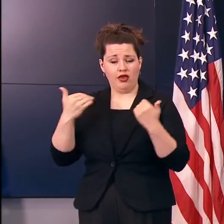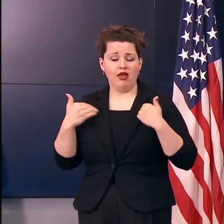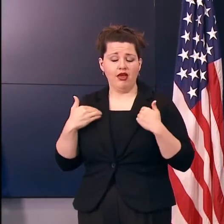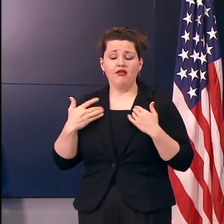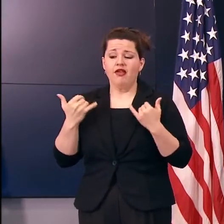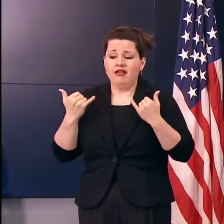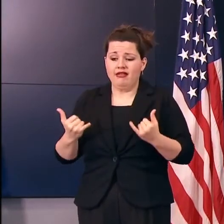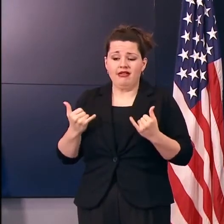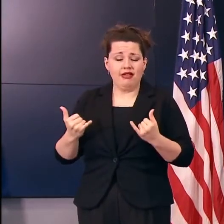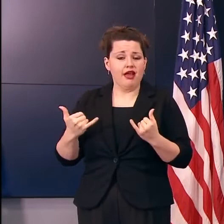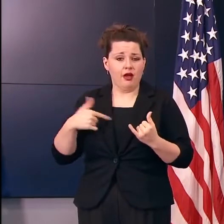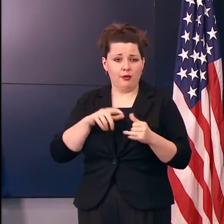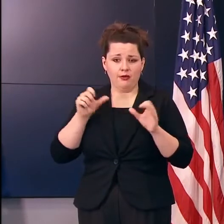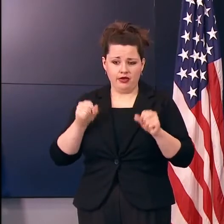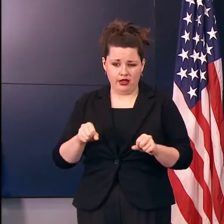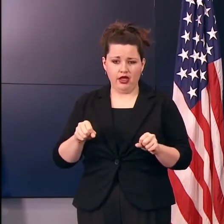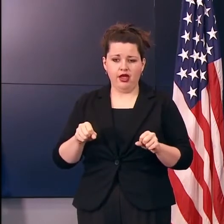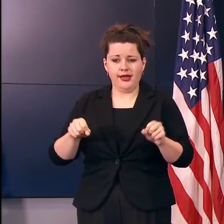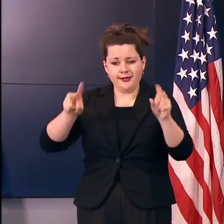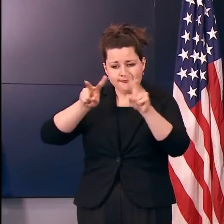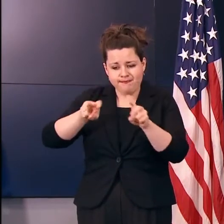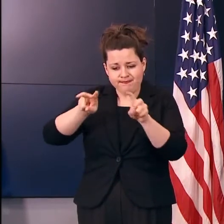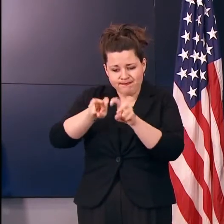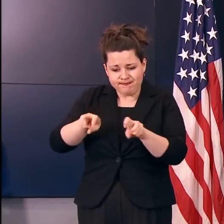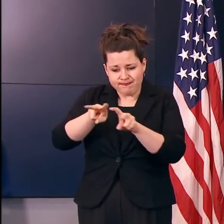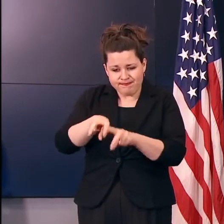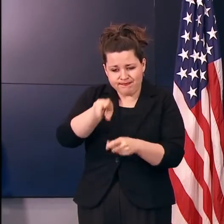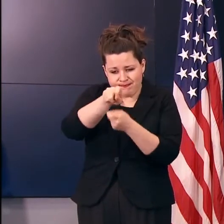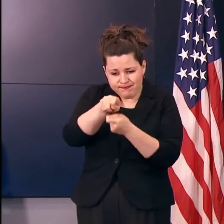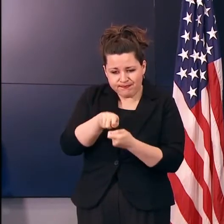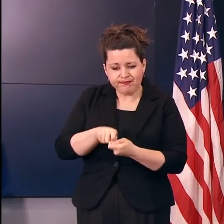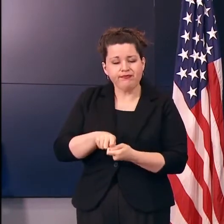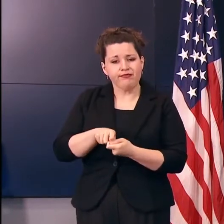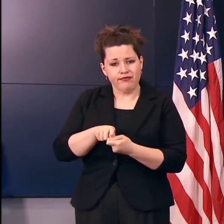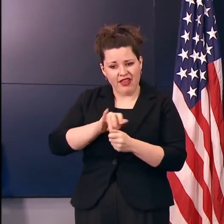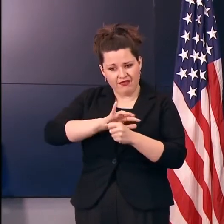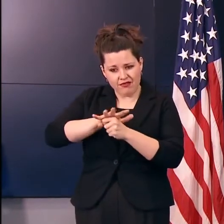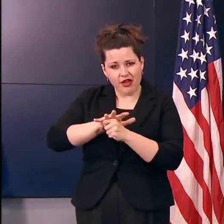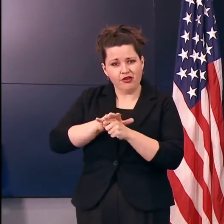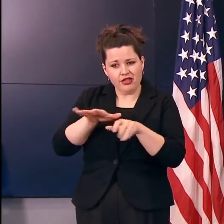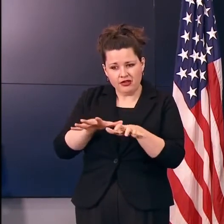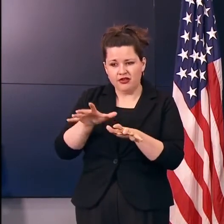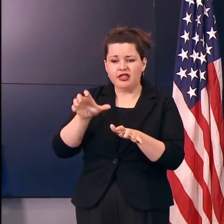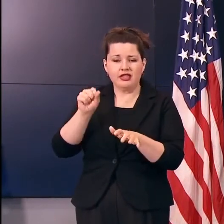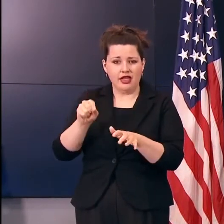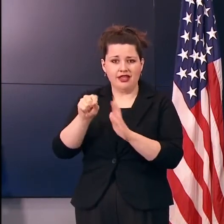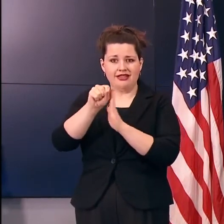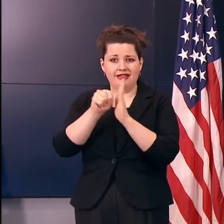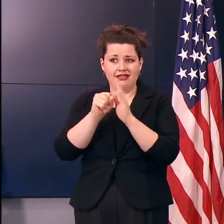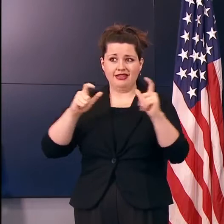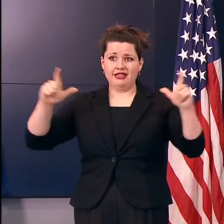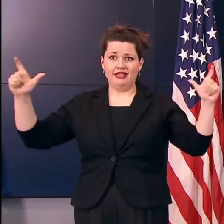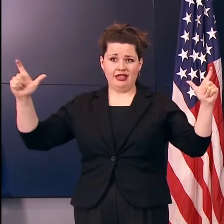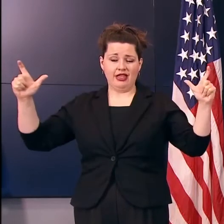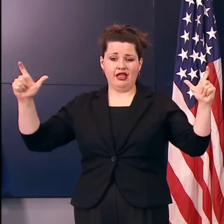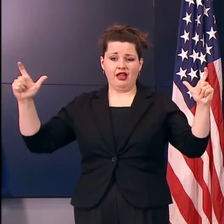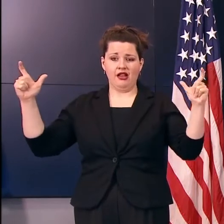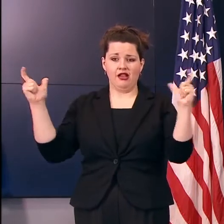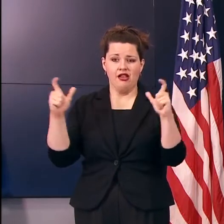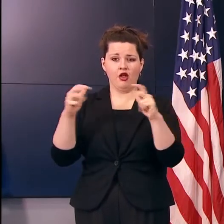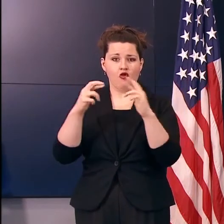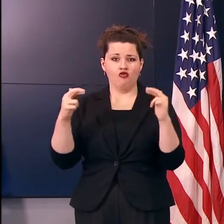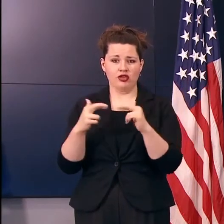able to really drill down and look at the virus activity from a state perspective, from a regional